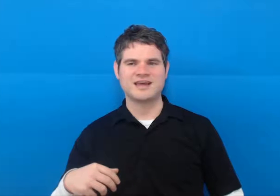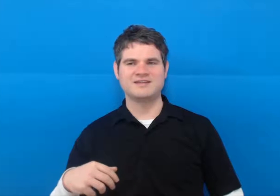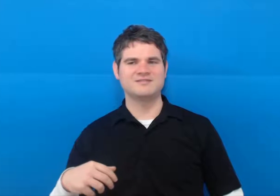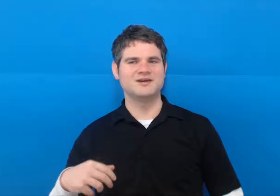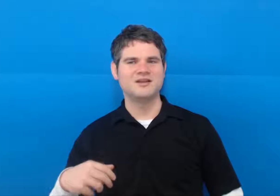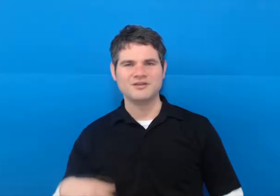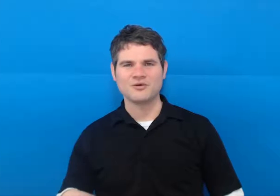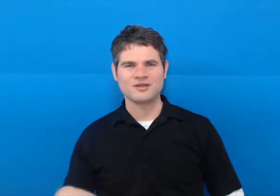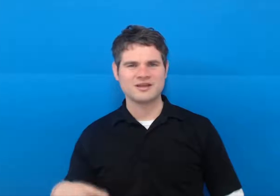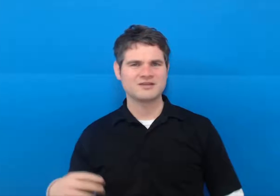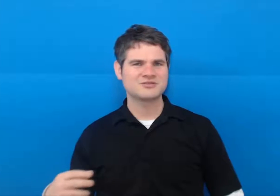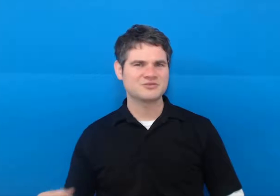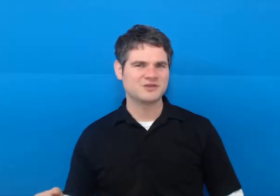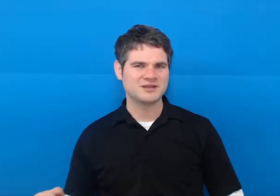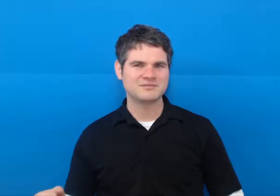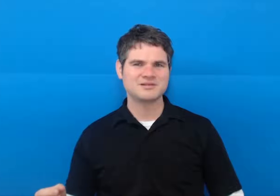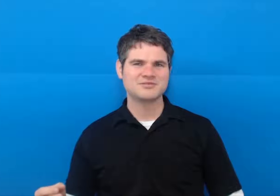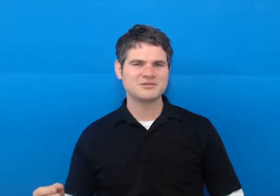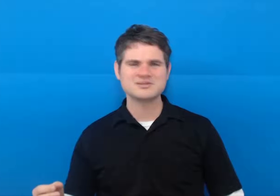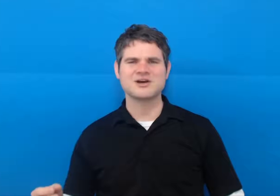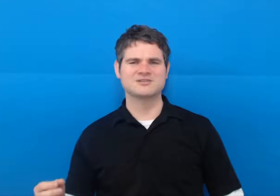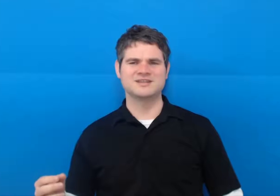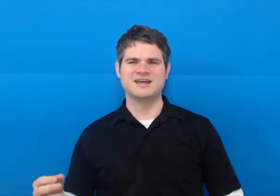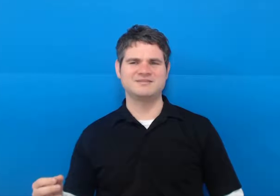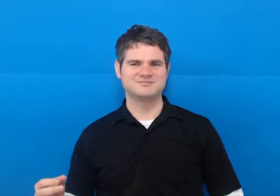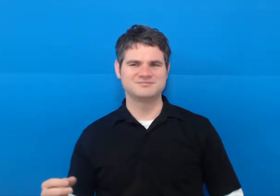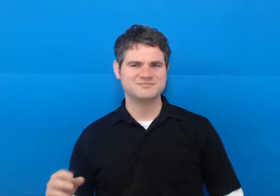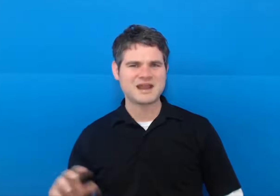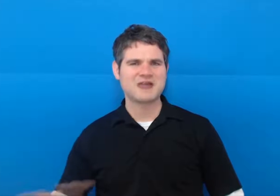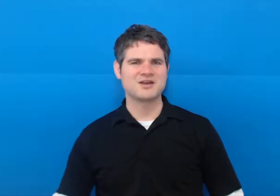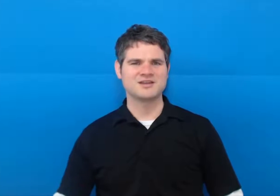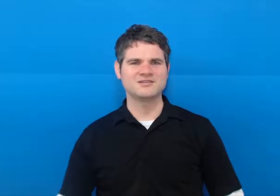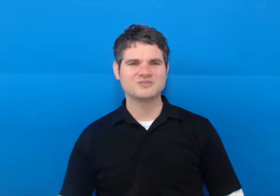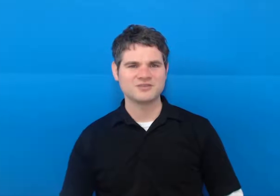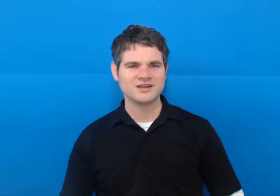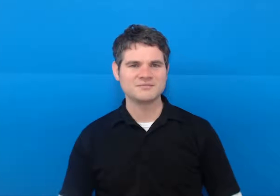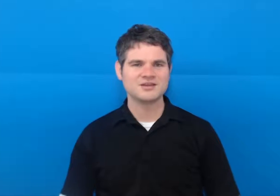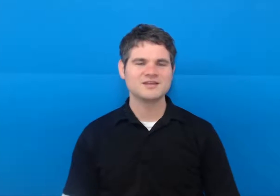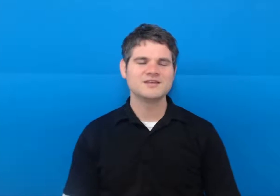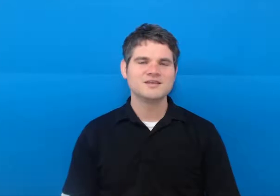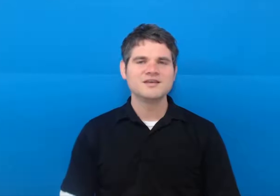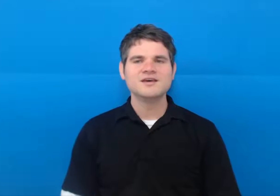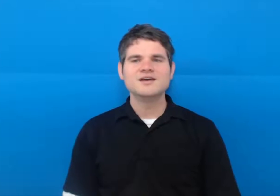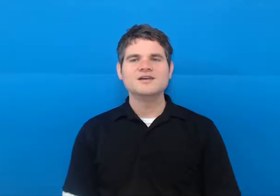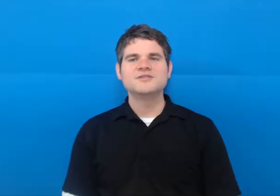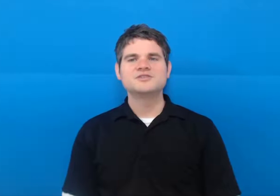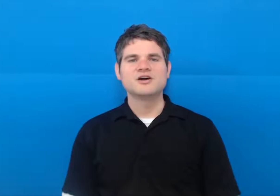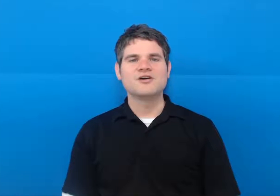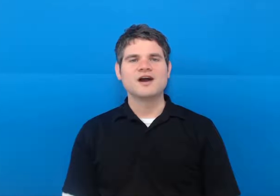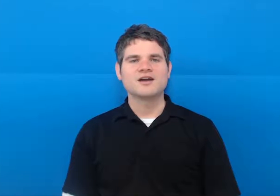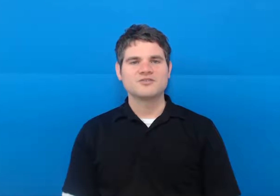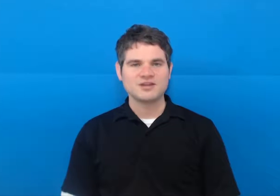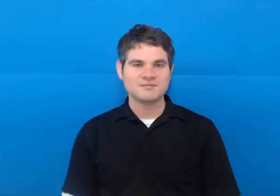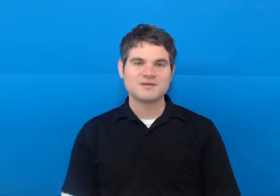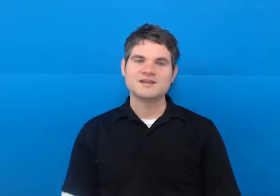that annoying creep don't talk to that arrogant creep so uh creep a